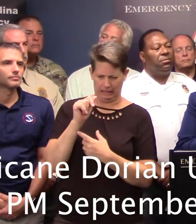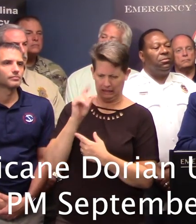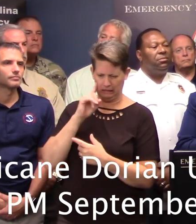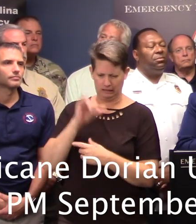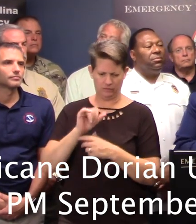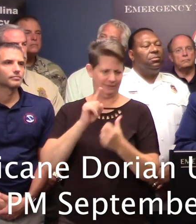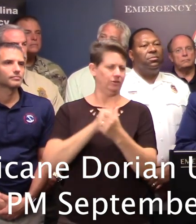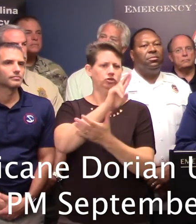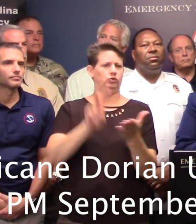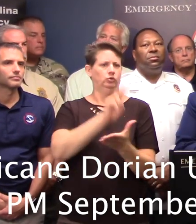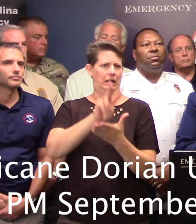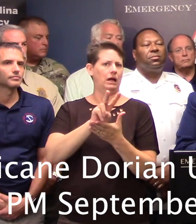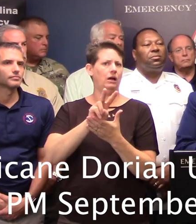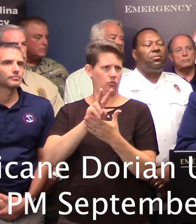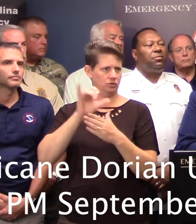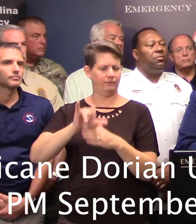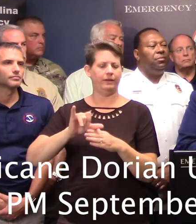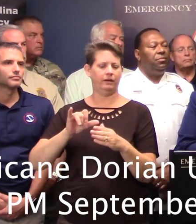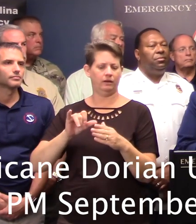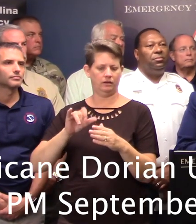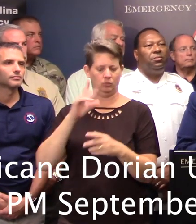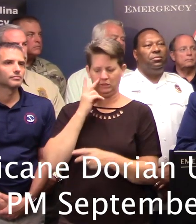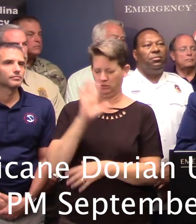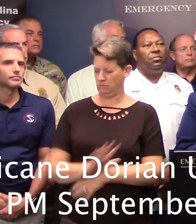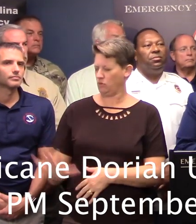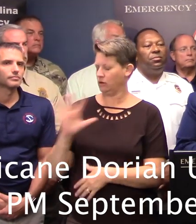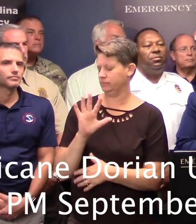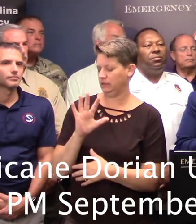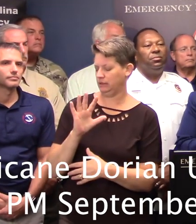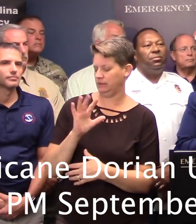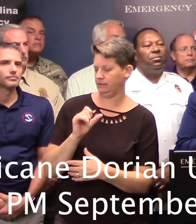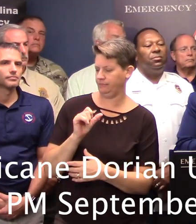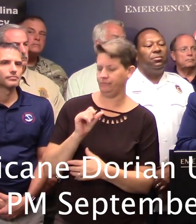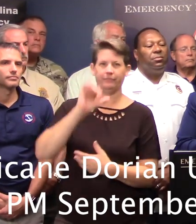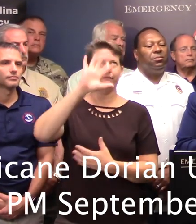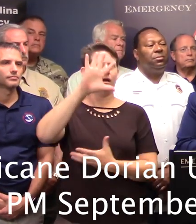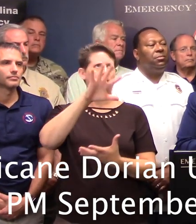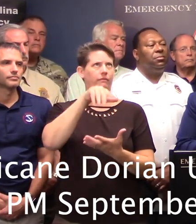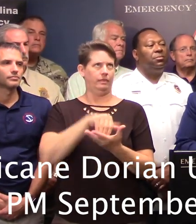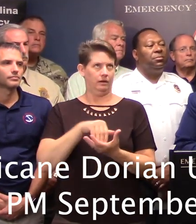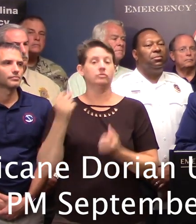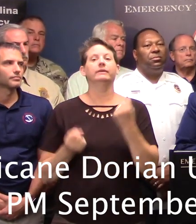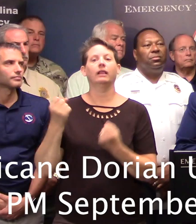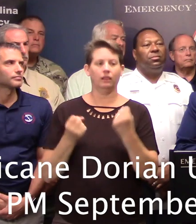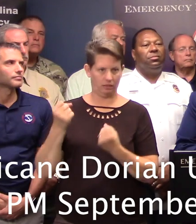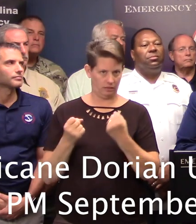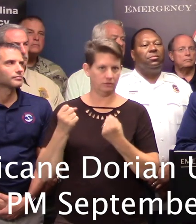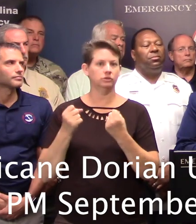the first two hours of the reversal, we were seeing approximately 5,000 vehicles